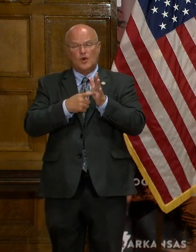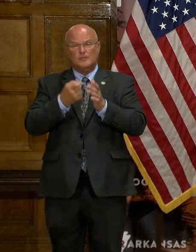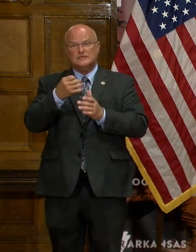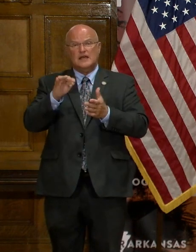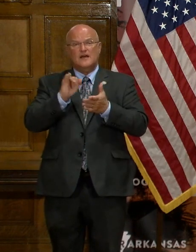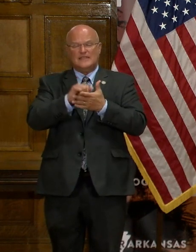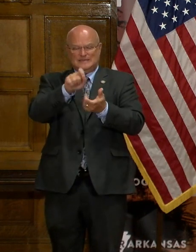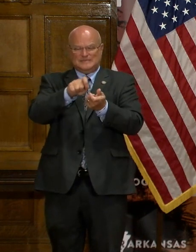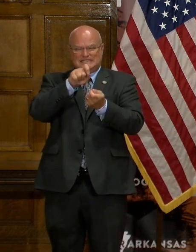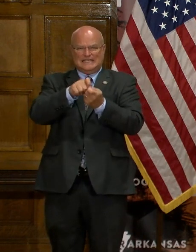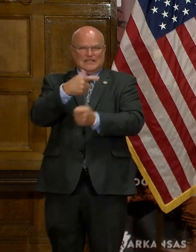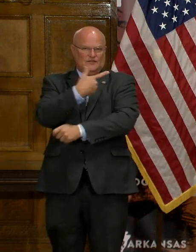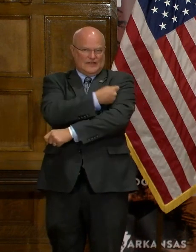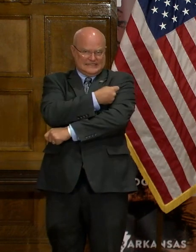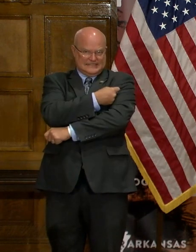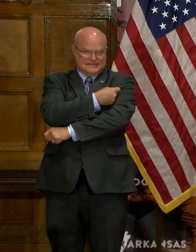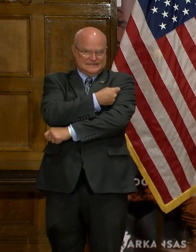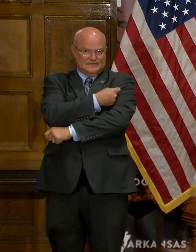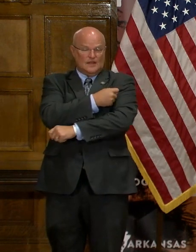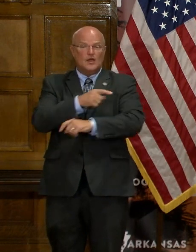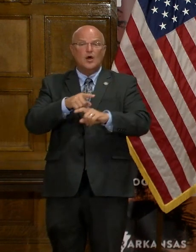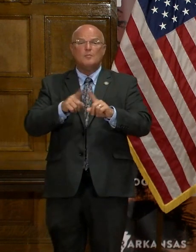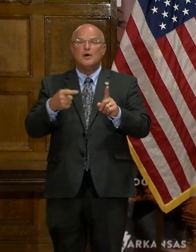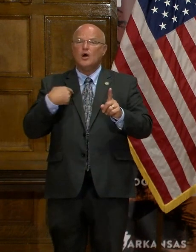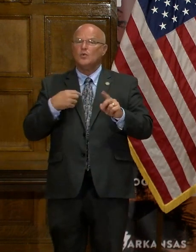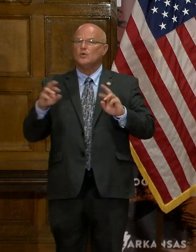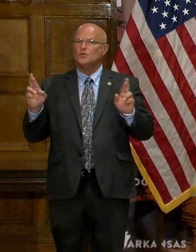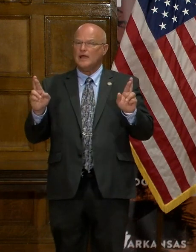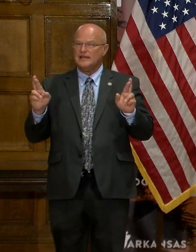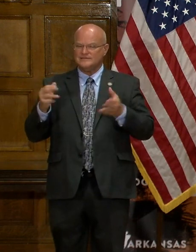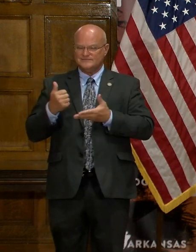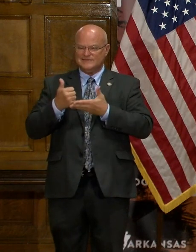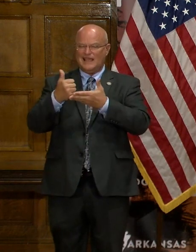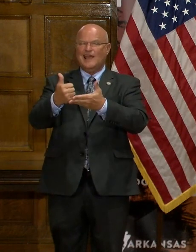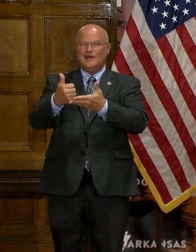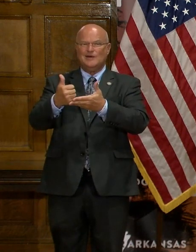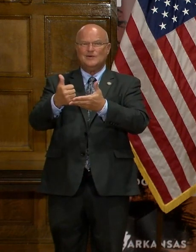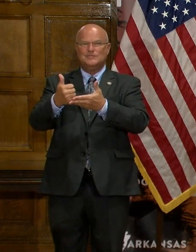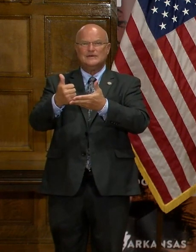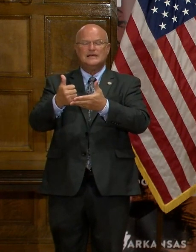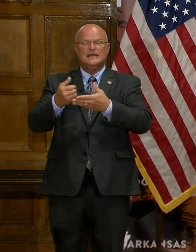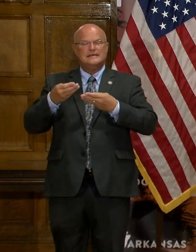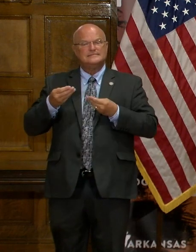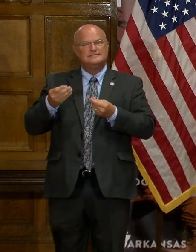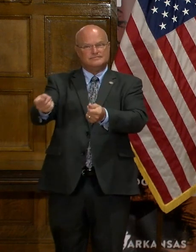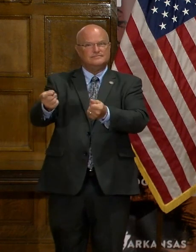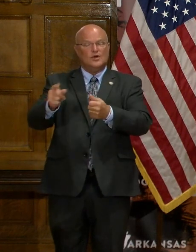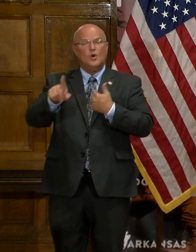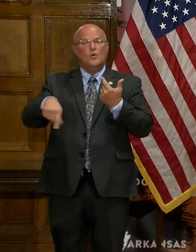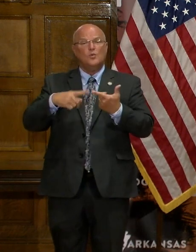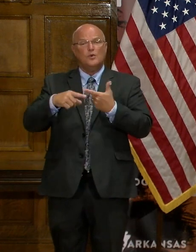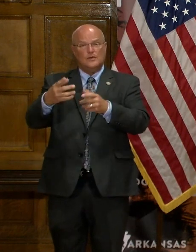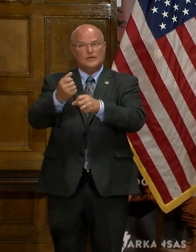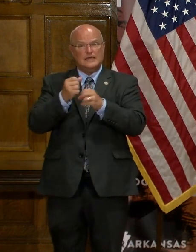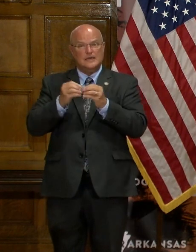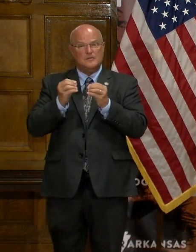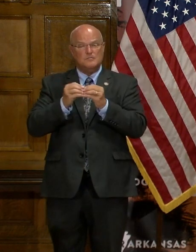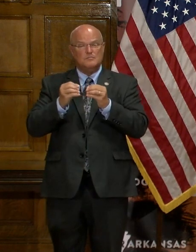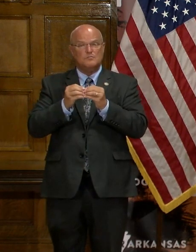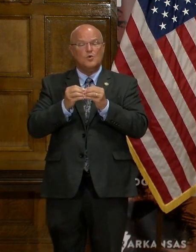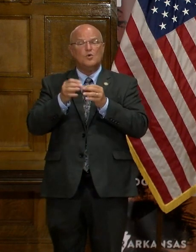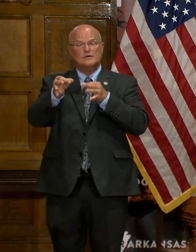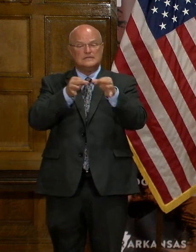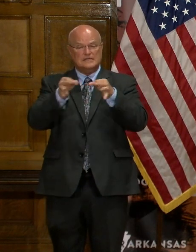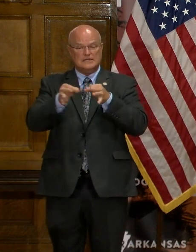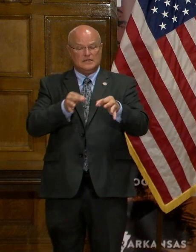of the particular vaccine. But we stand ready to help and to facilitate and expedite when we get more direction